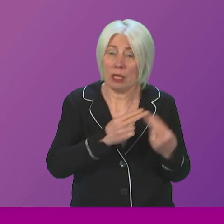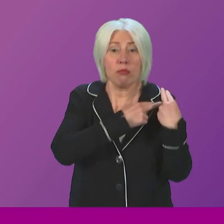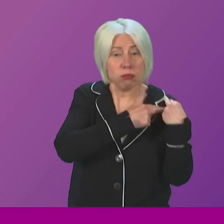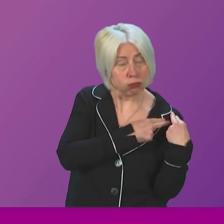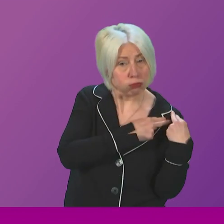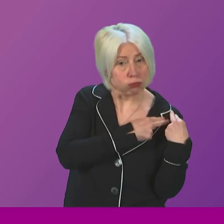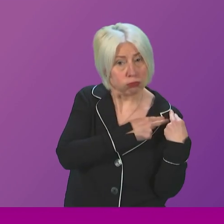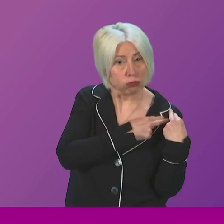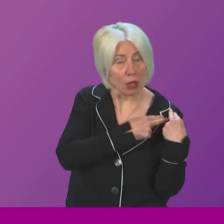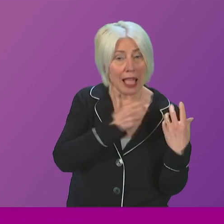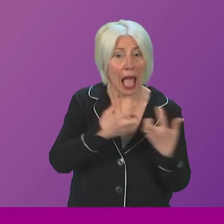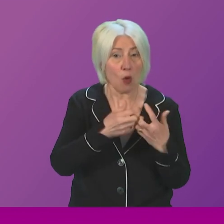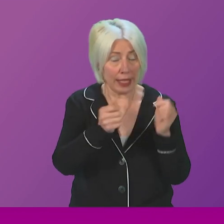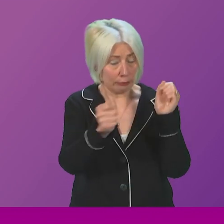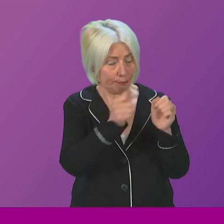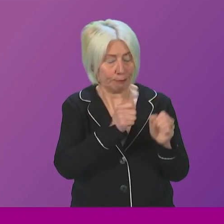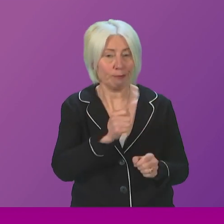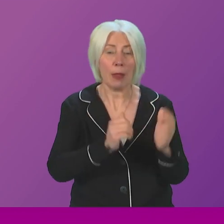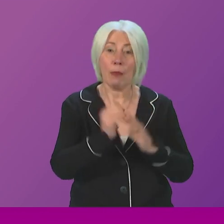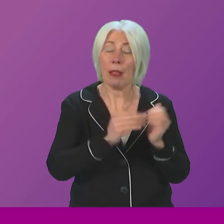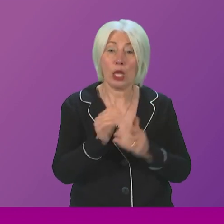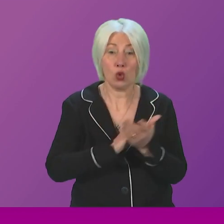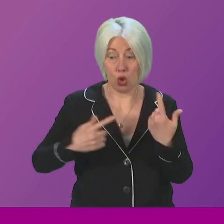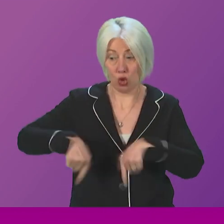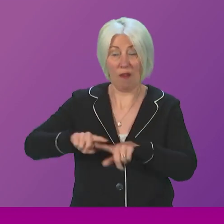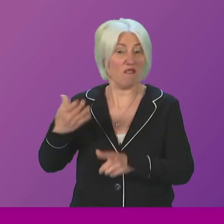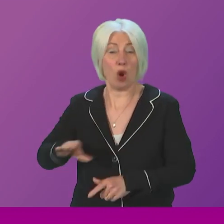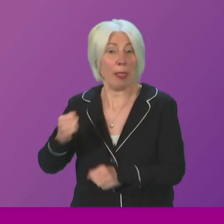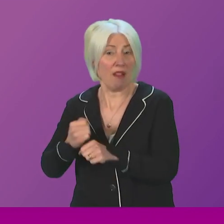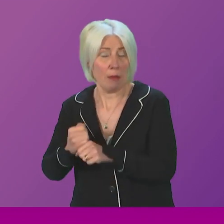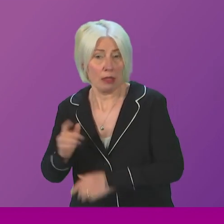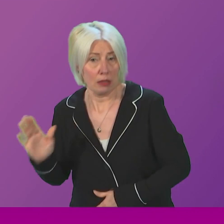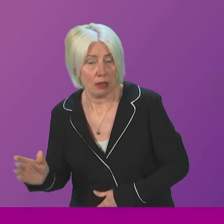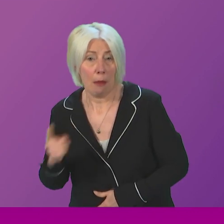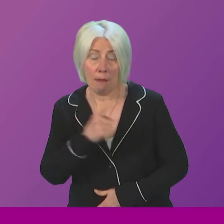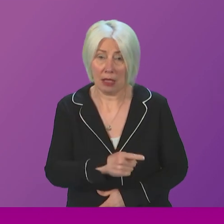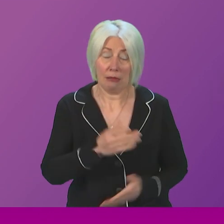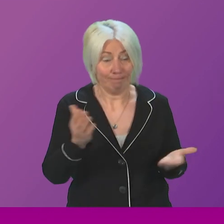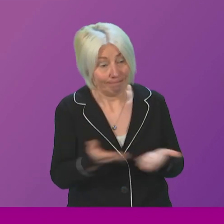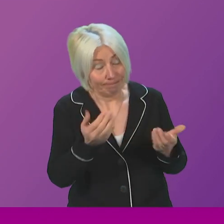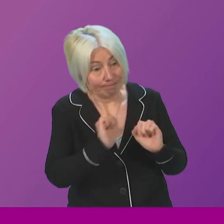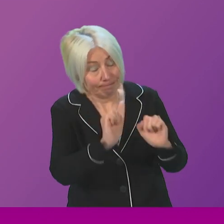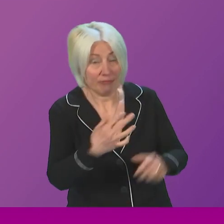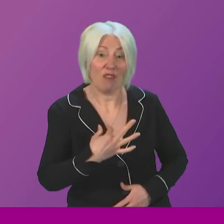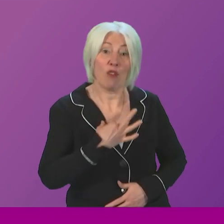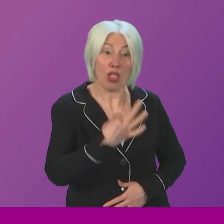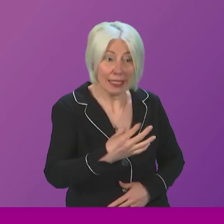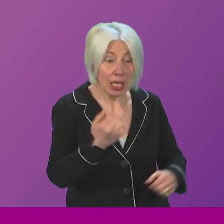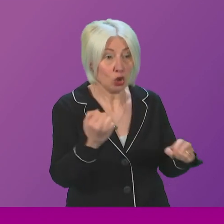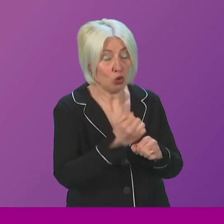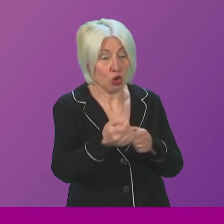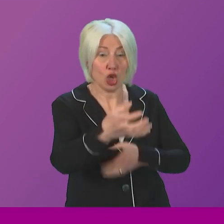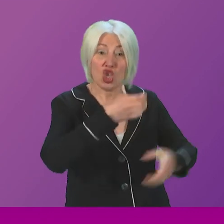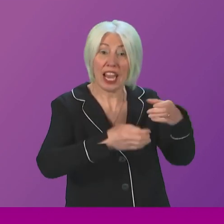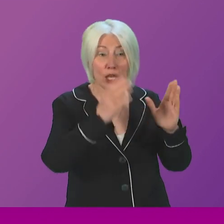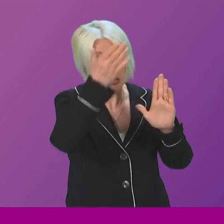to remediate their buildings, so the public purse is not needed to do so. While I urge them to do so voluntarily, we will